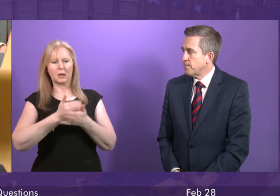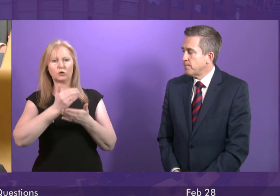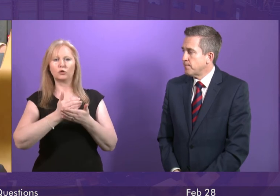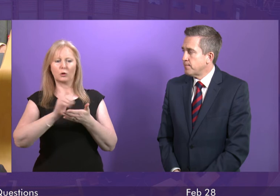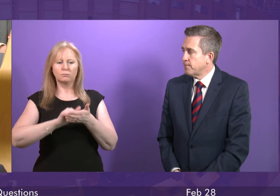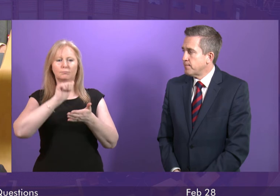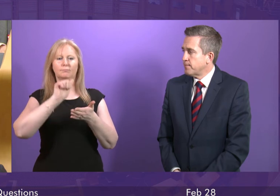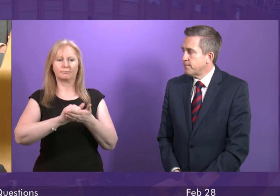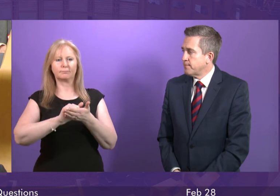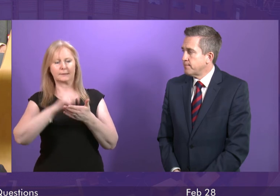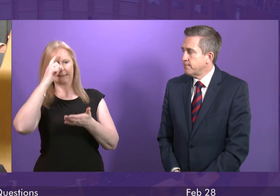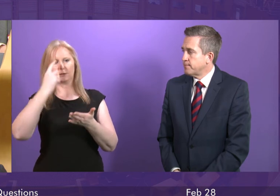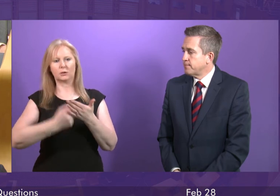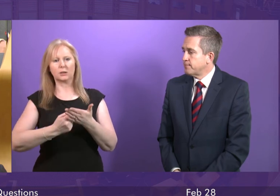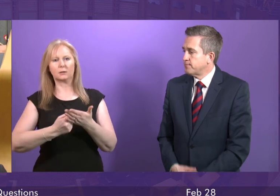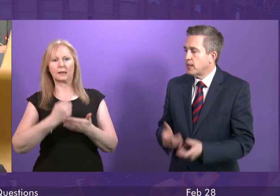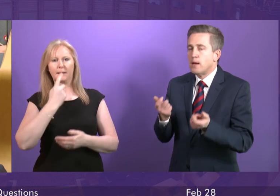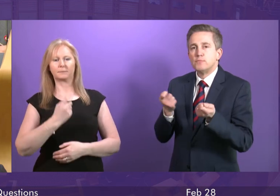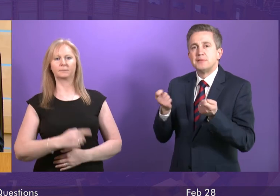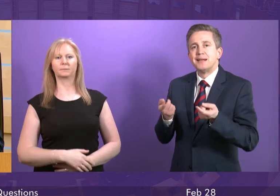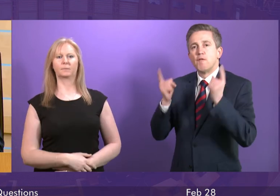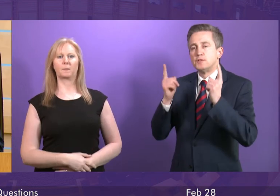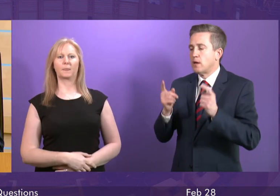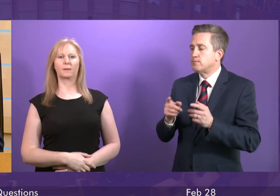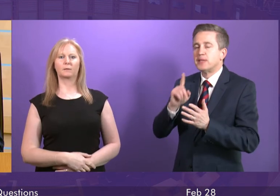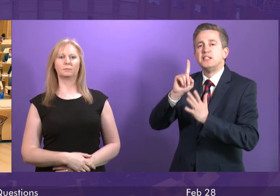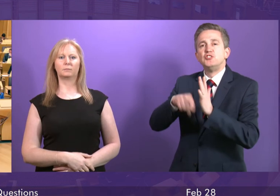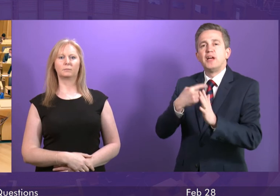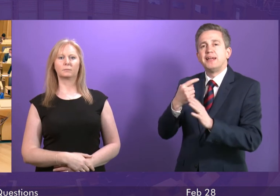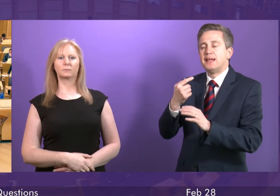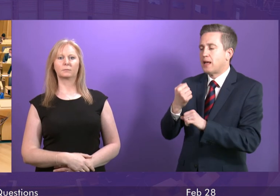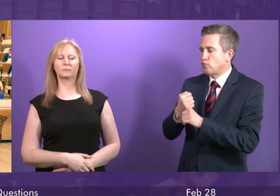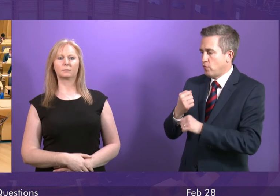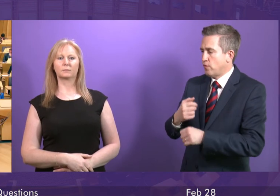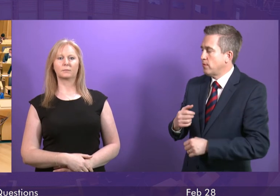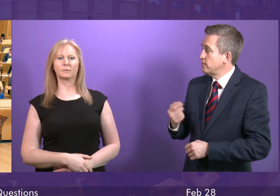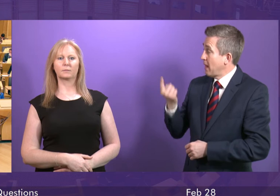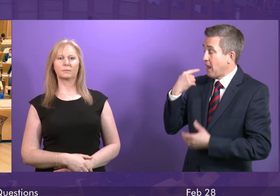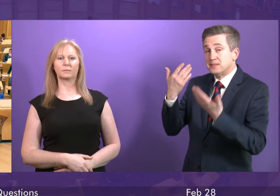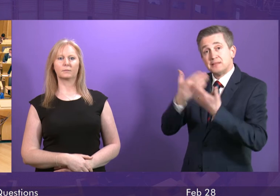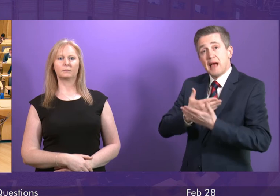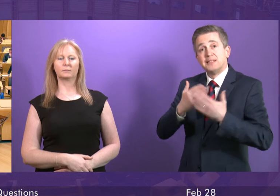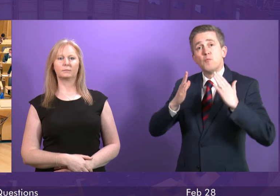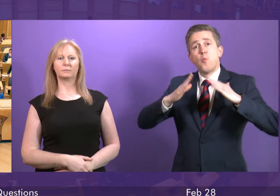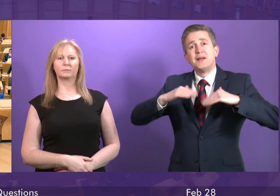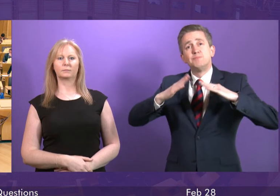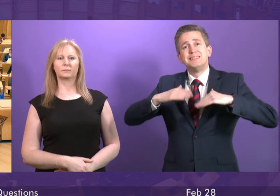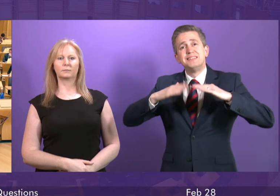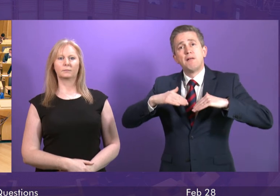in these matters in the proper way. Jenny Gilbruth. Thank you, Presiding Officer. Last night at Westminster, all parties had the chance to rule